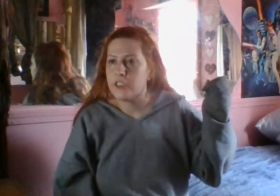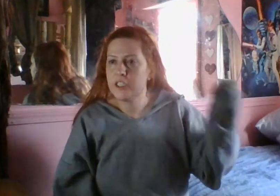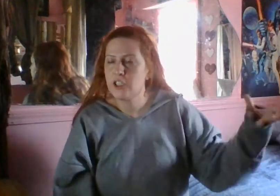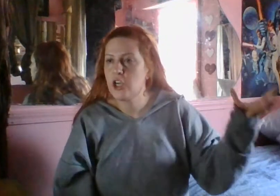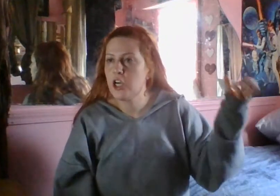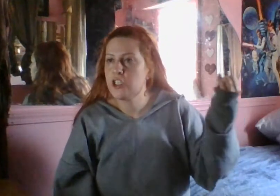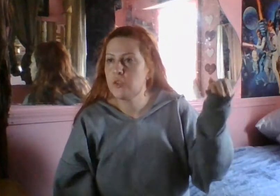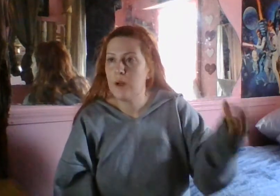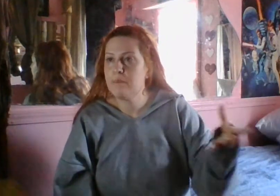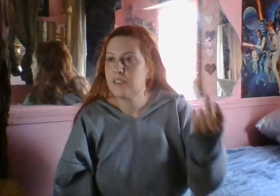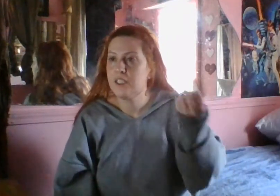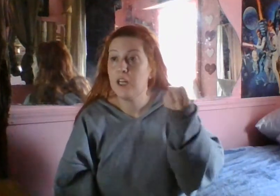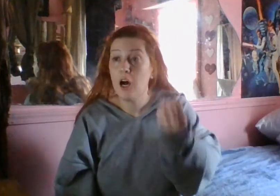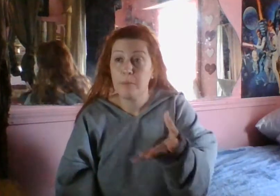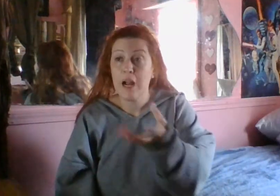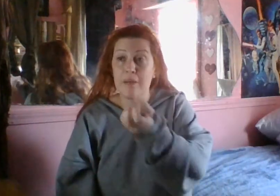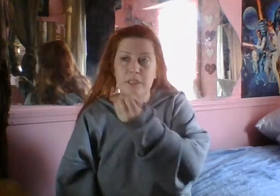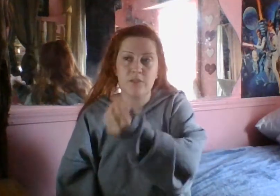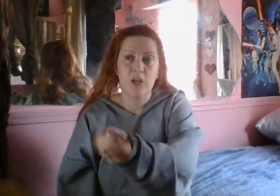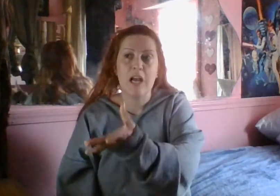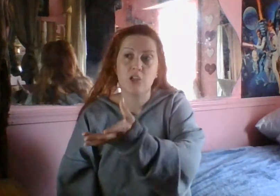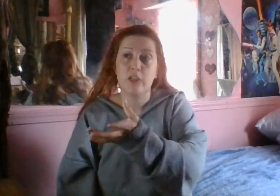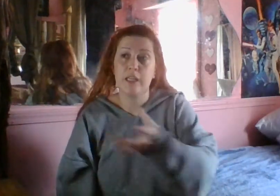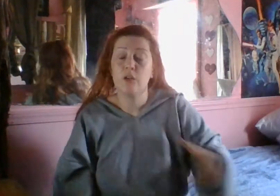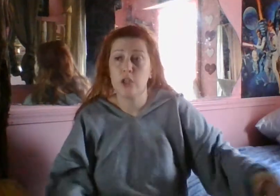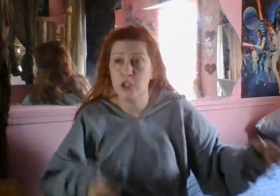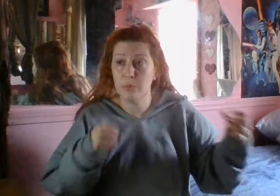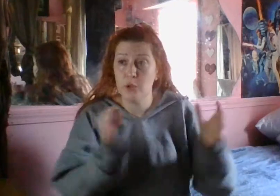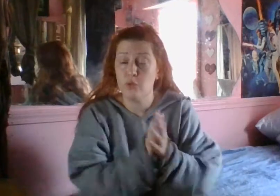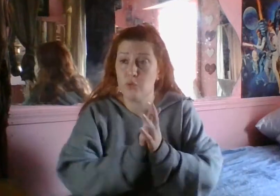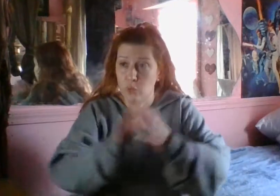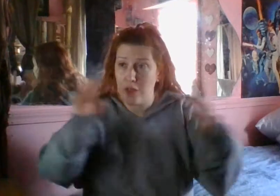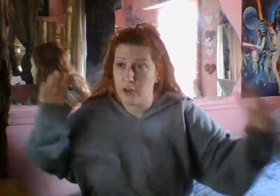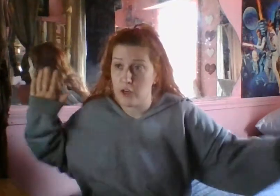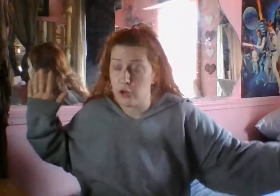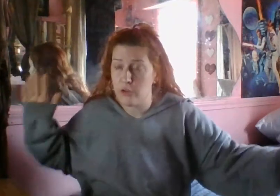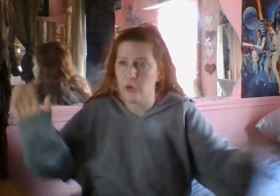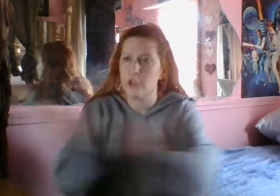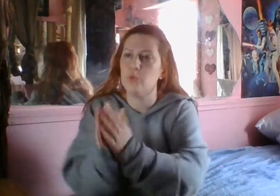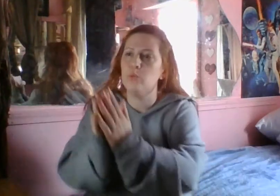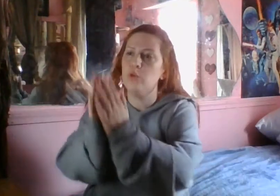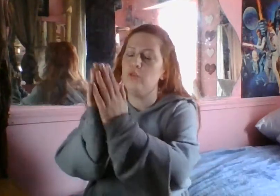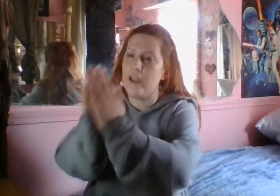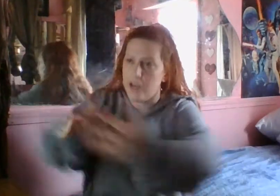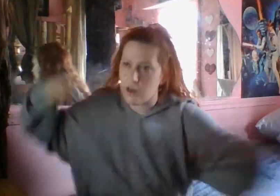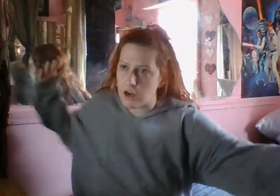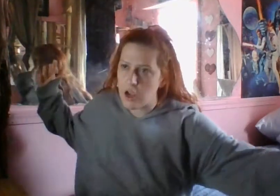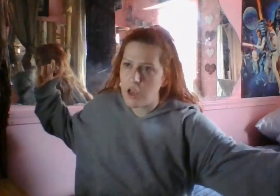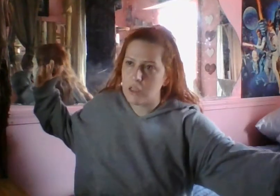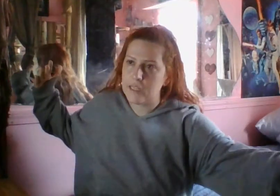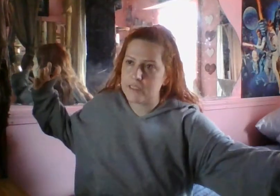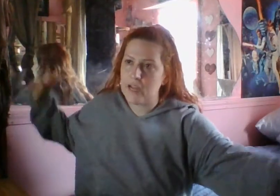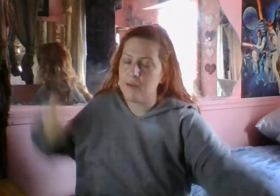discharge these weapons in the upper atmosphere, actually, in order to move weather, or in order to move air like that.